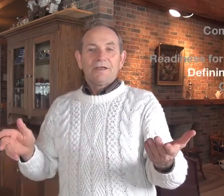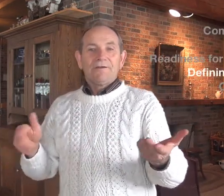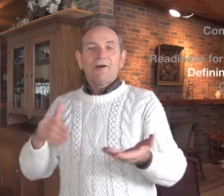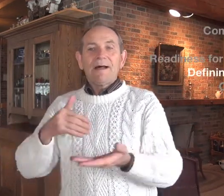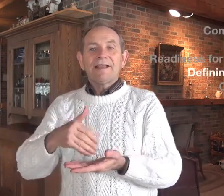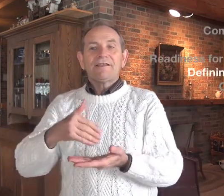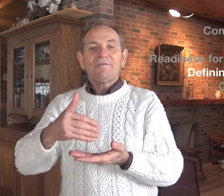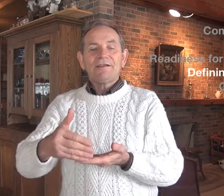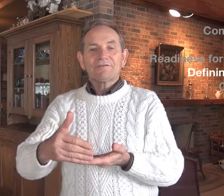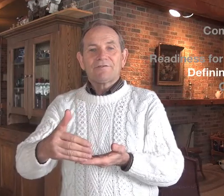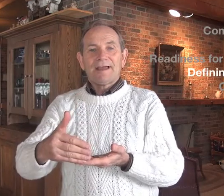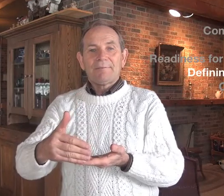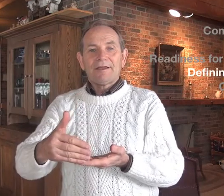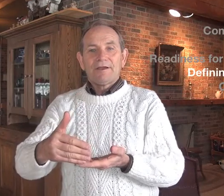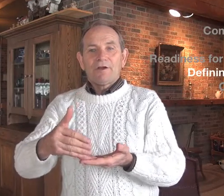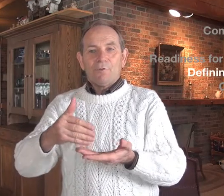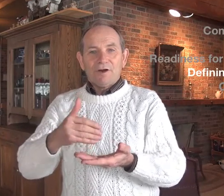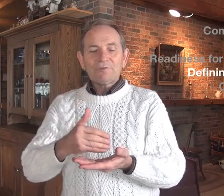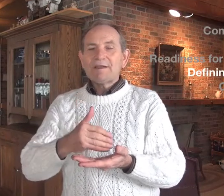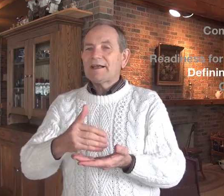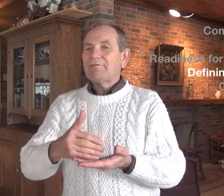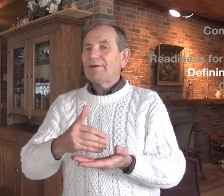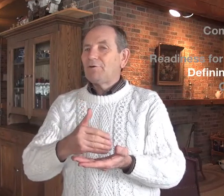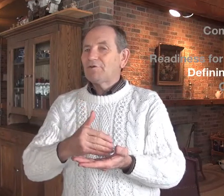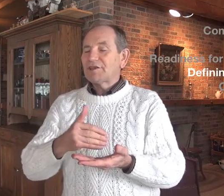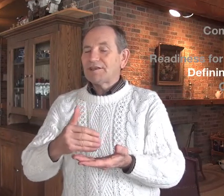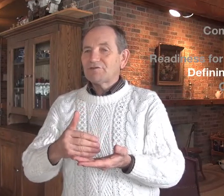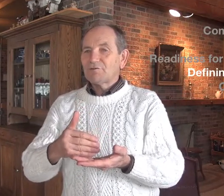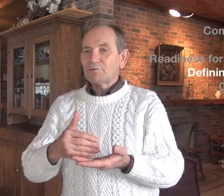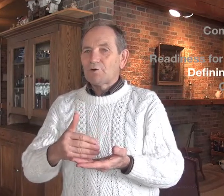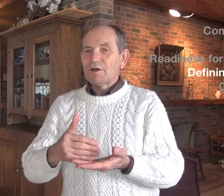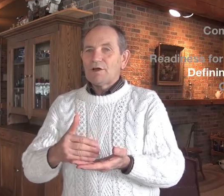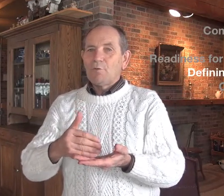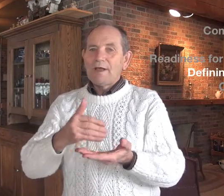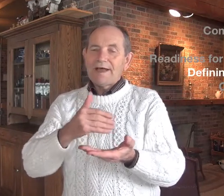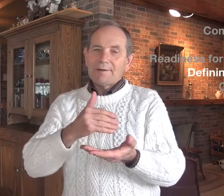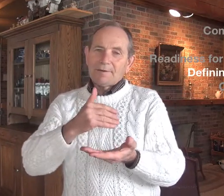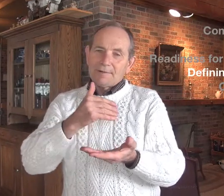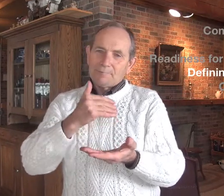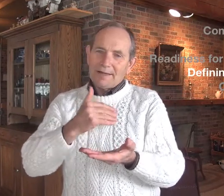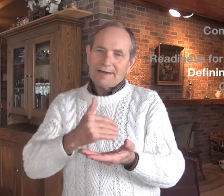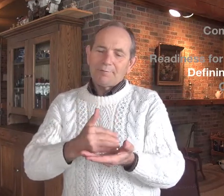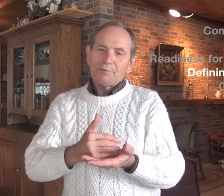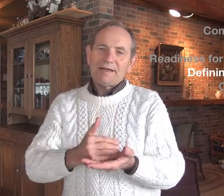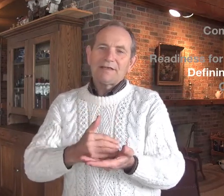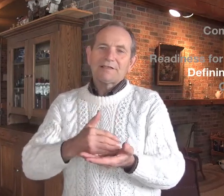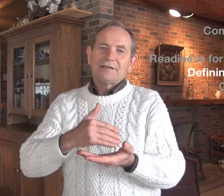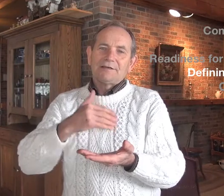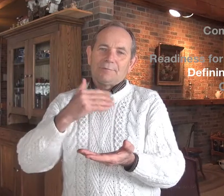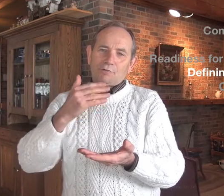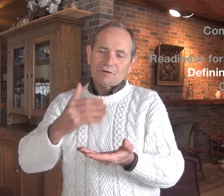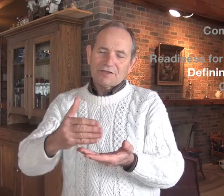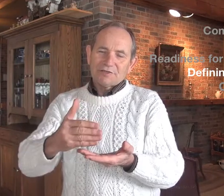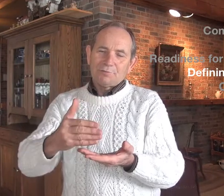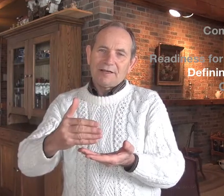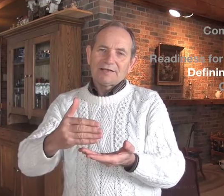If go back to the Wienster family, once we identified who the successors were, we had a plan in place, a process in place,